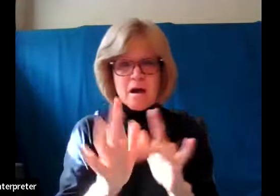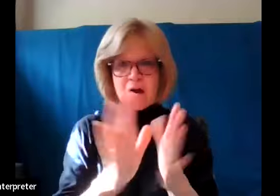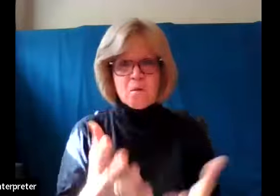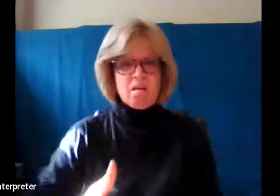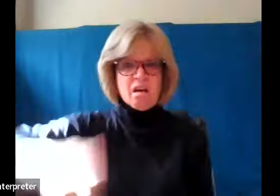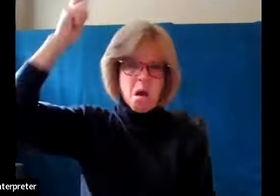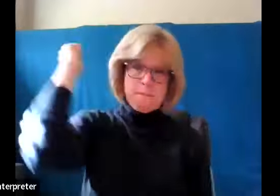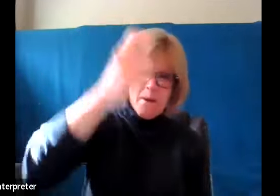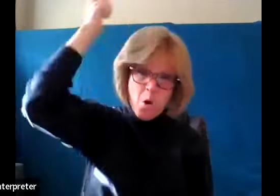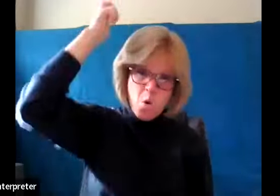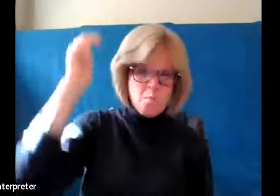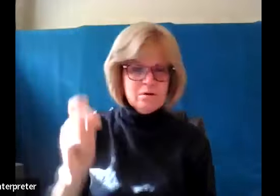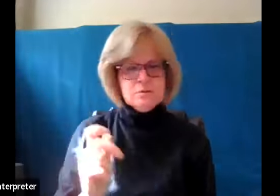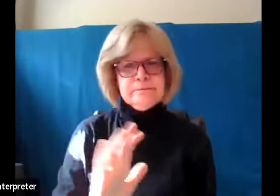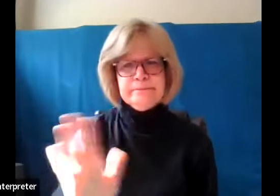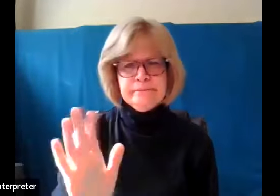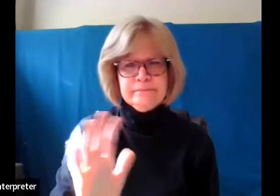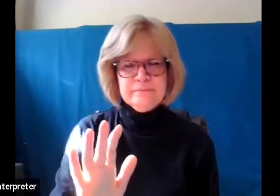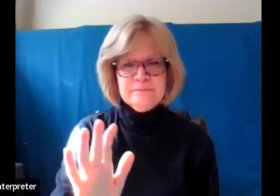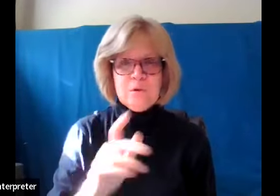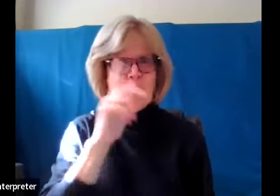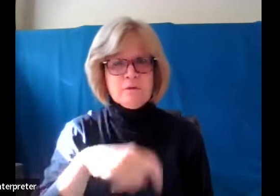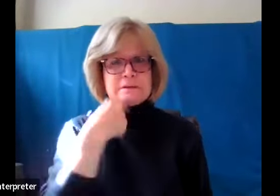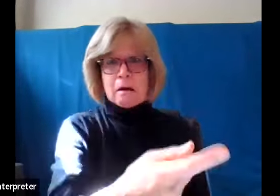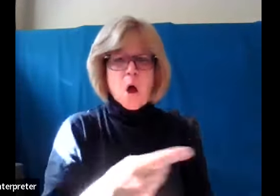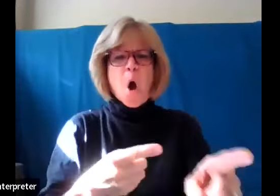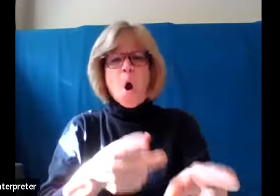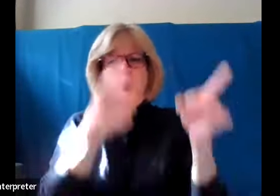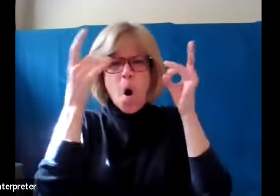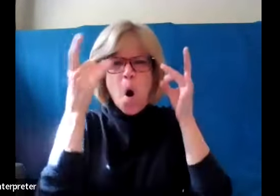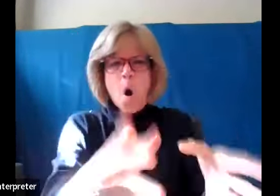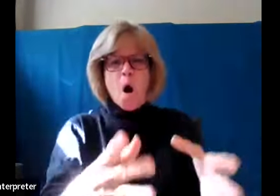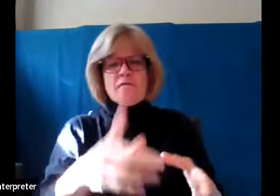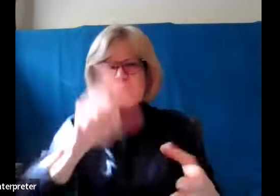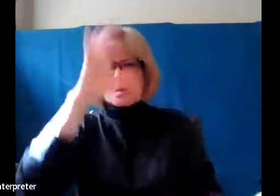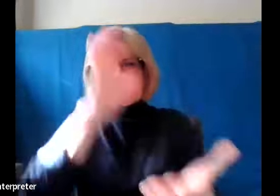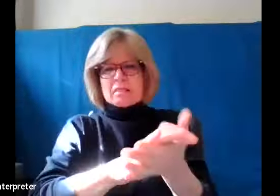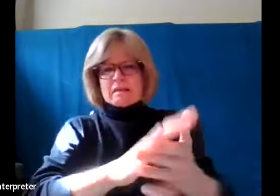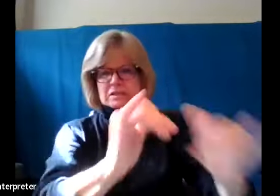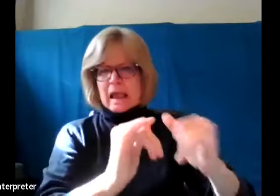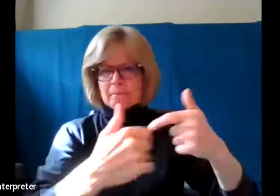We may not need to tell someone they're terrible people if they don't immediately believe the same as we do.